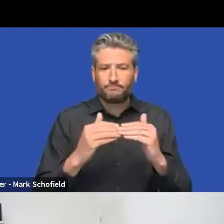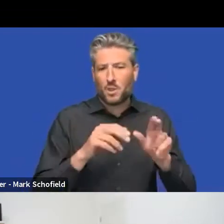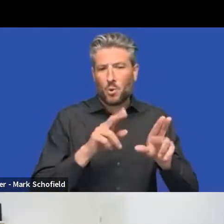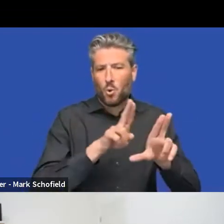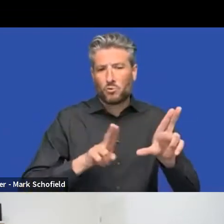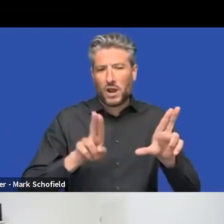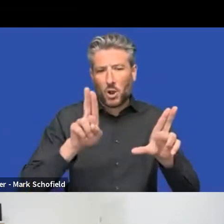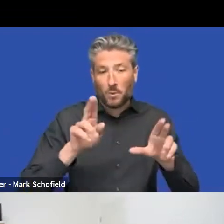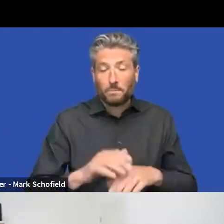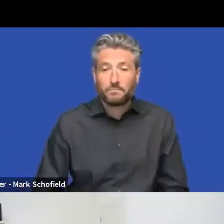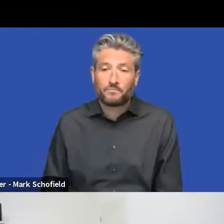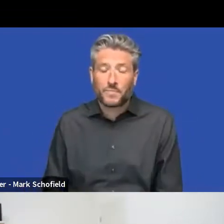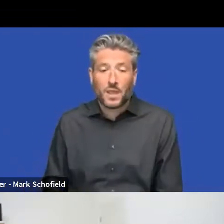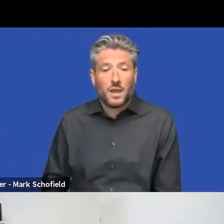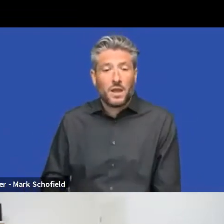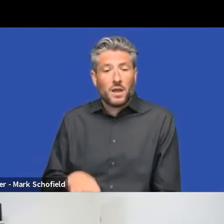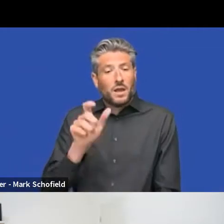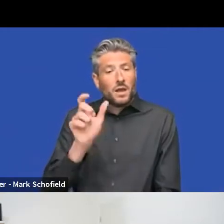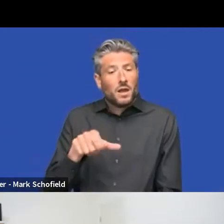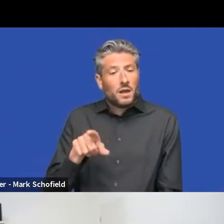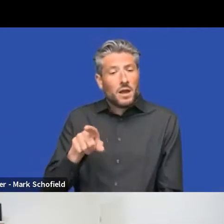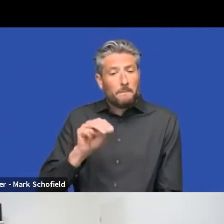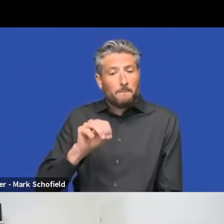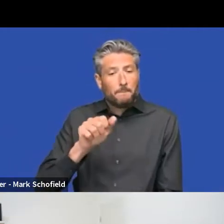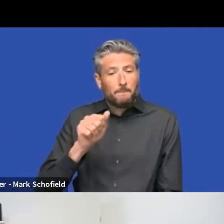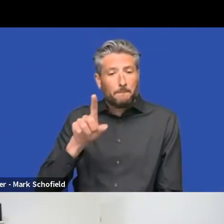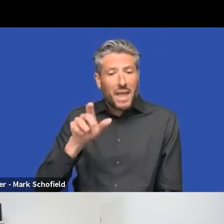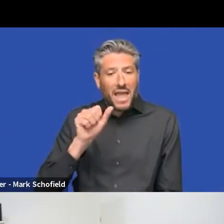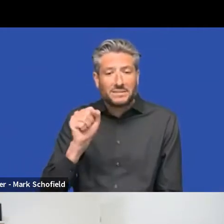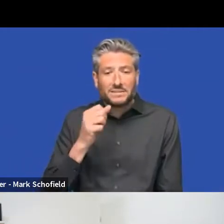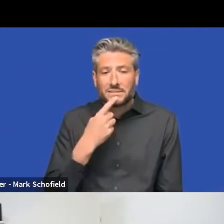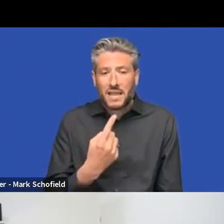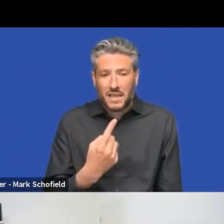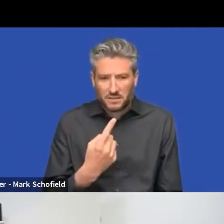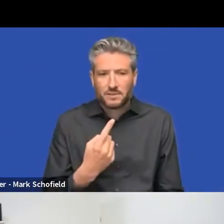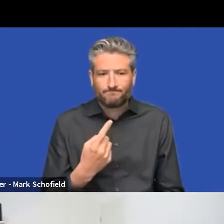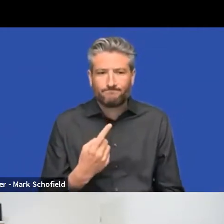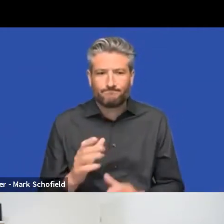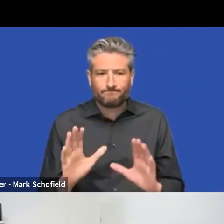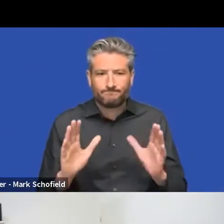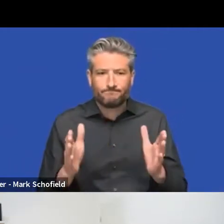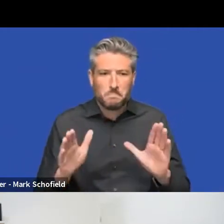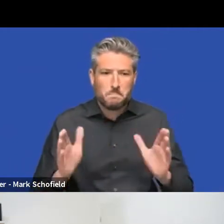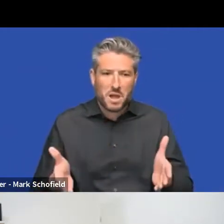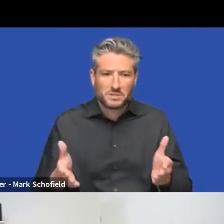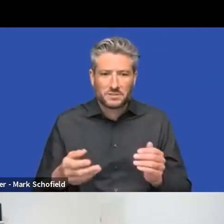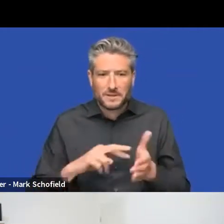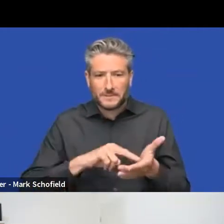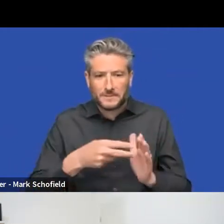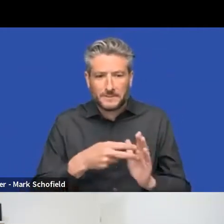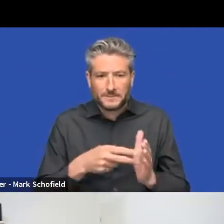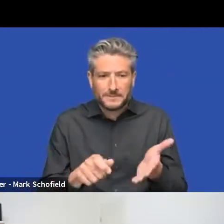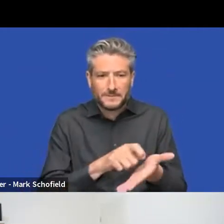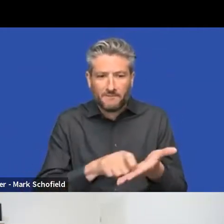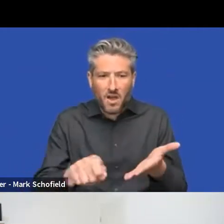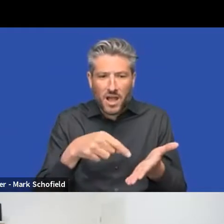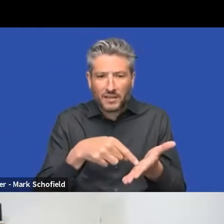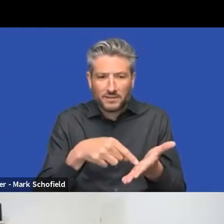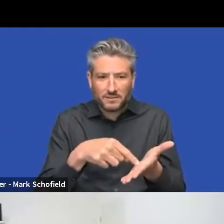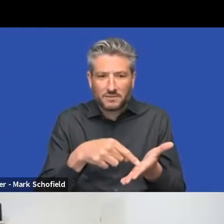saying is about defining the, the extension API, because we realized that the API that we have today is, is, uh, is pretty